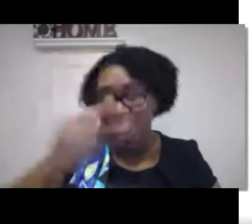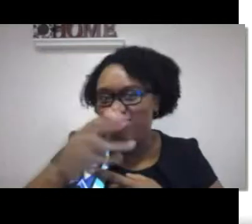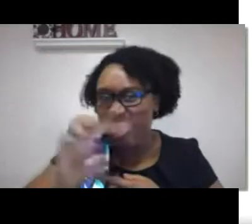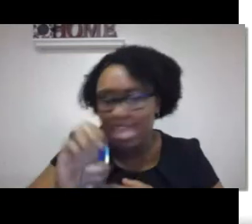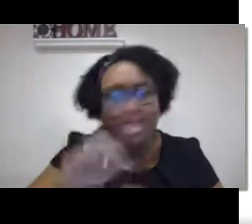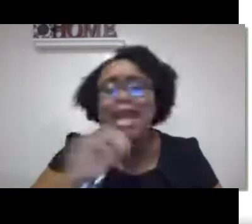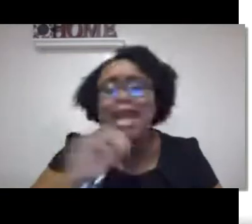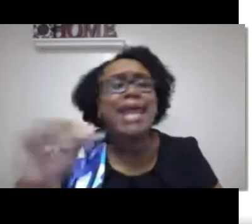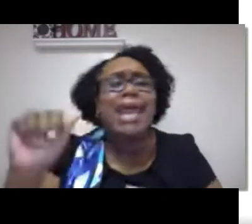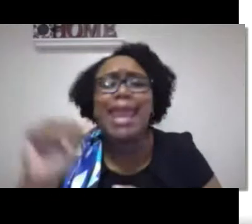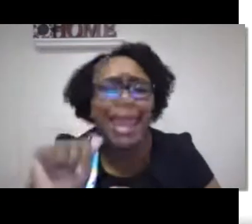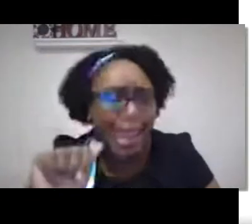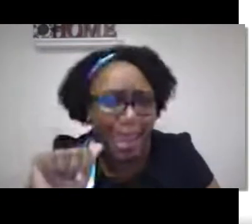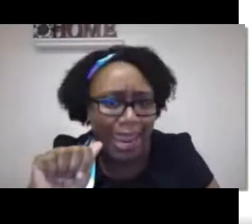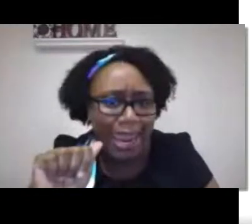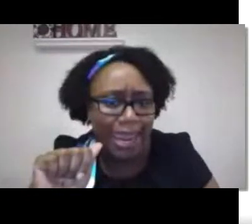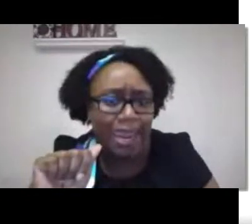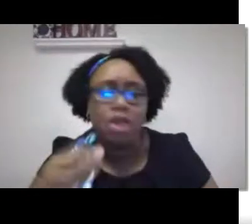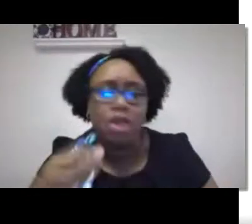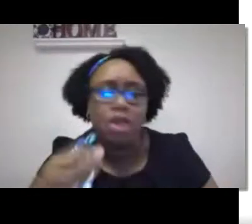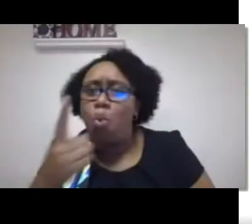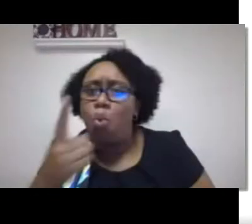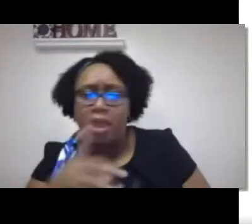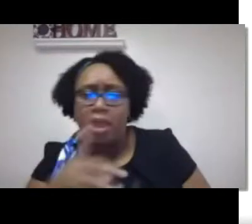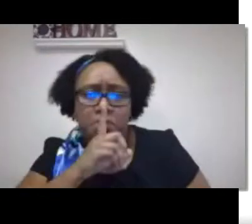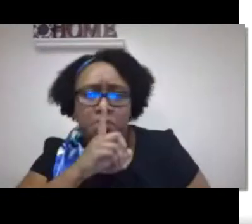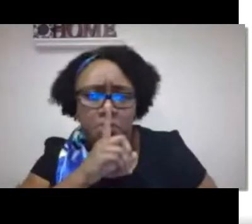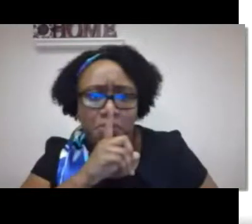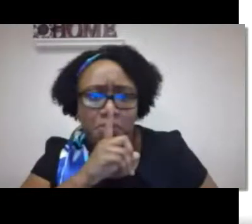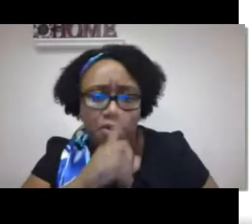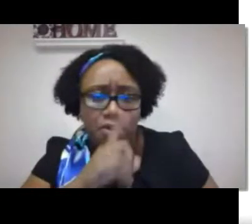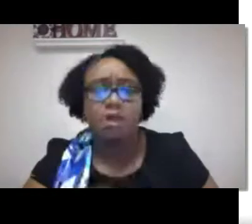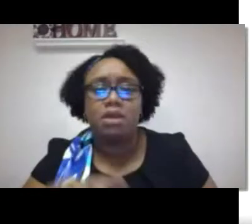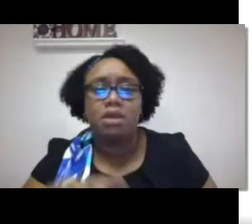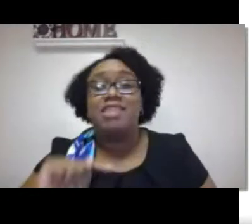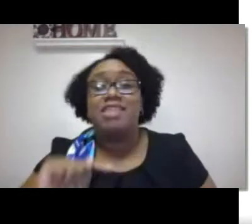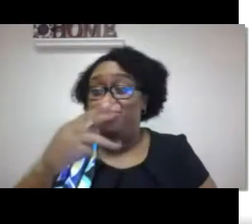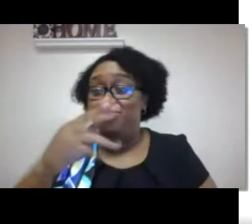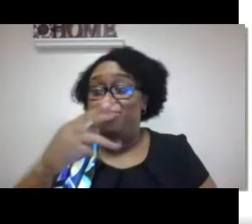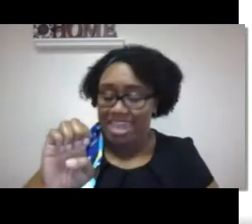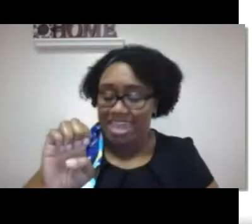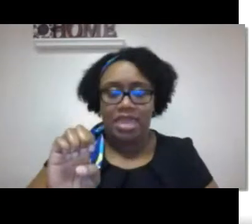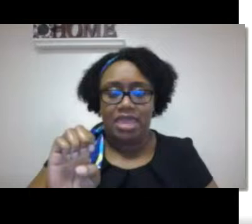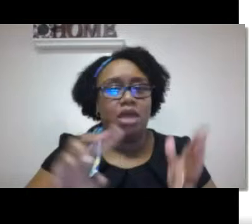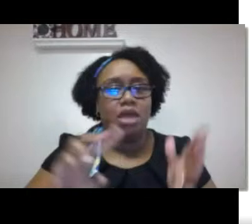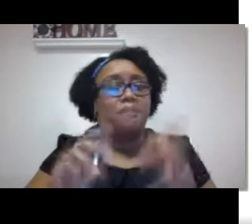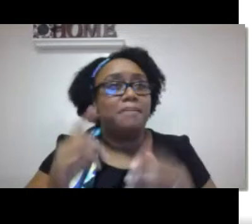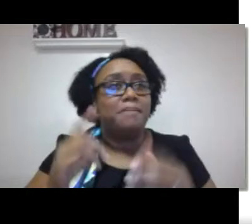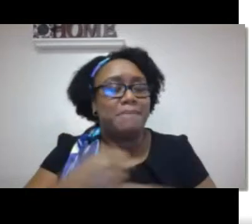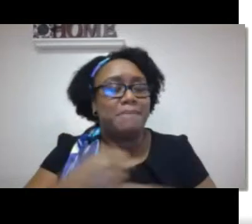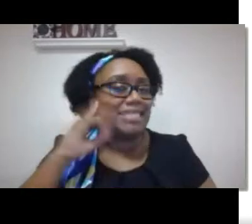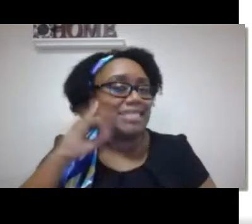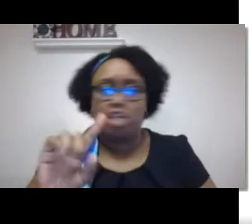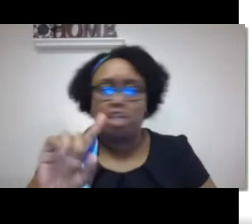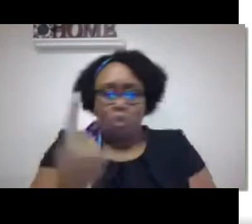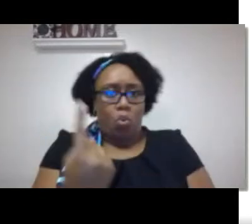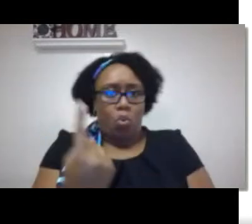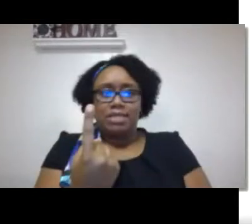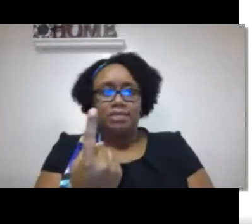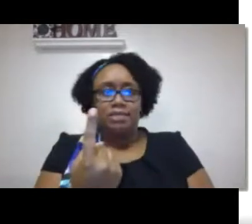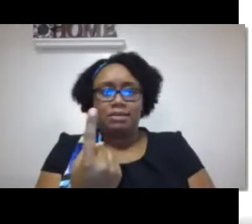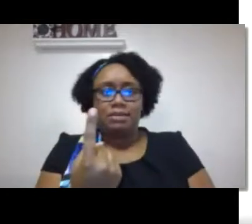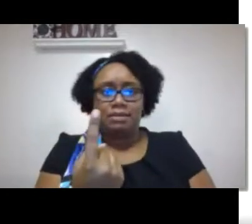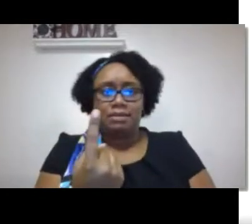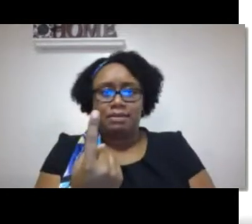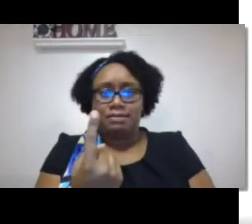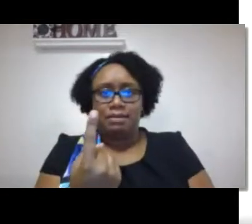What's on the screen says ears are the door to the brain. It doesn't say ears are a door to the